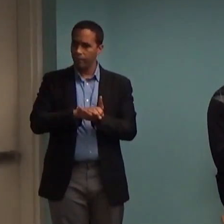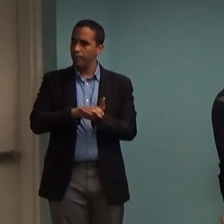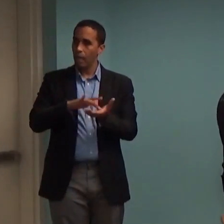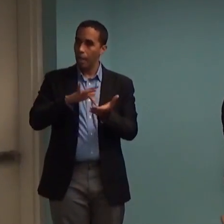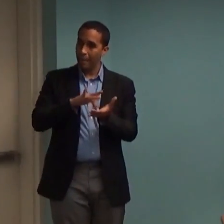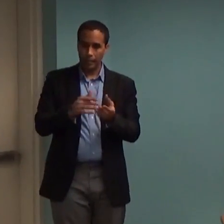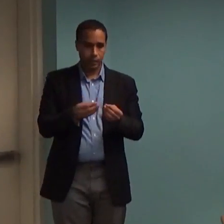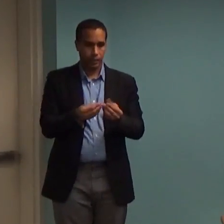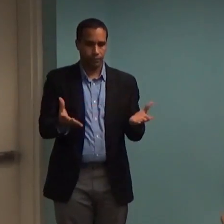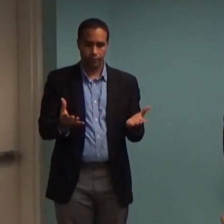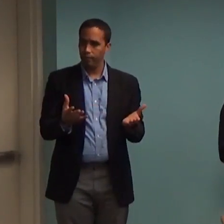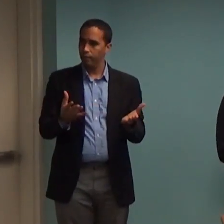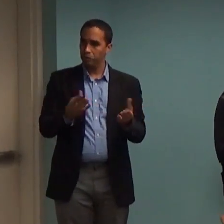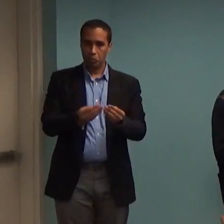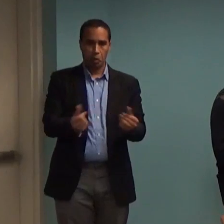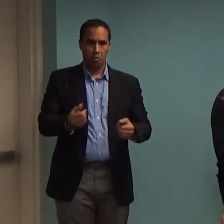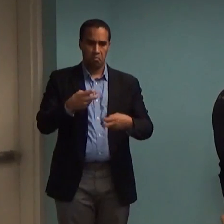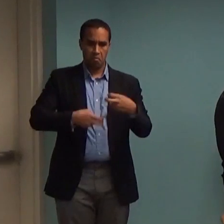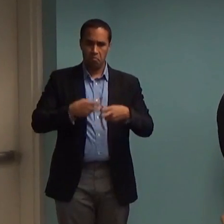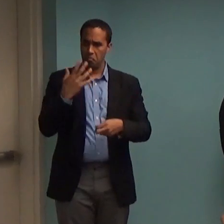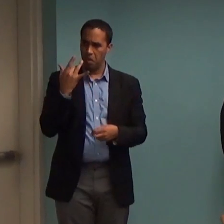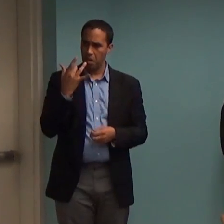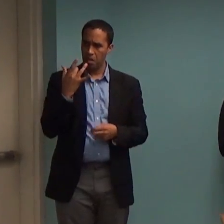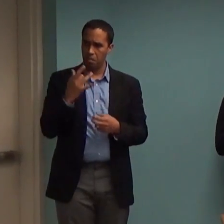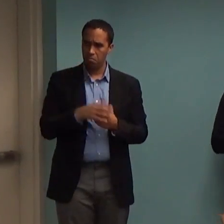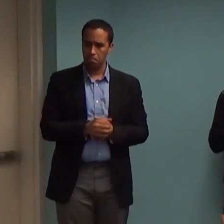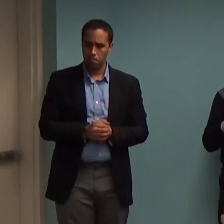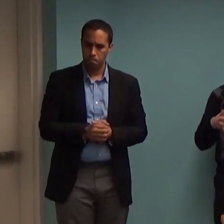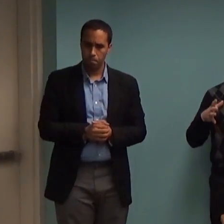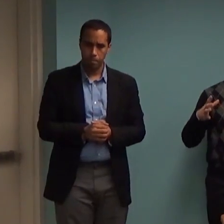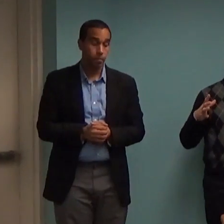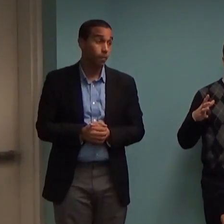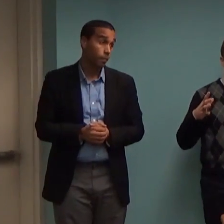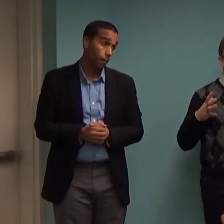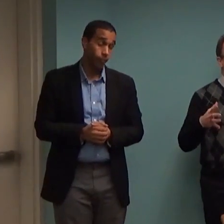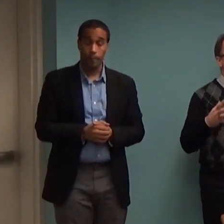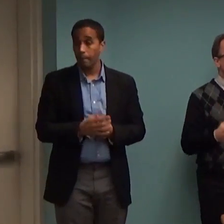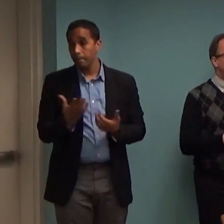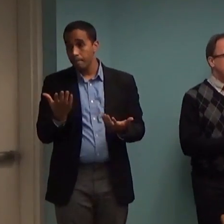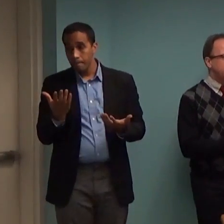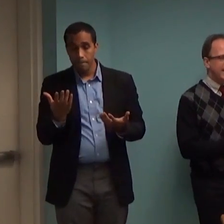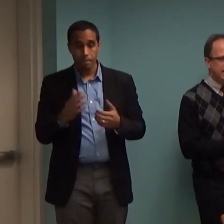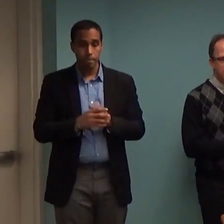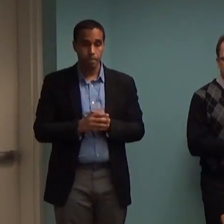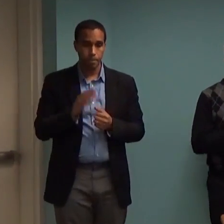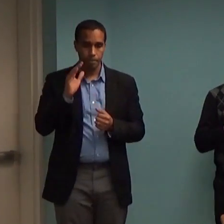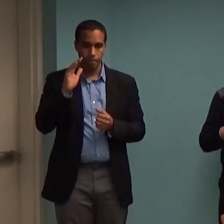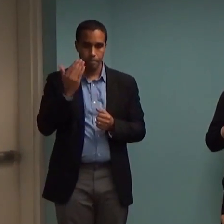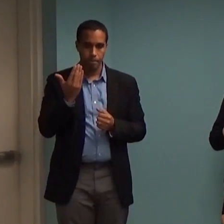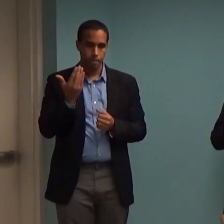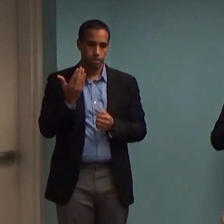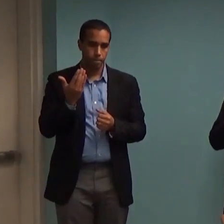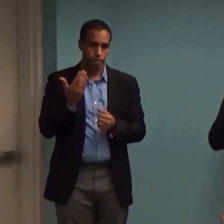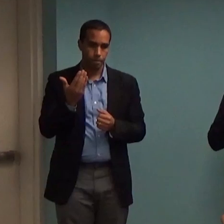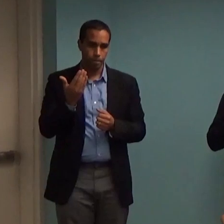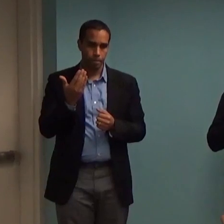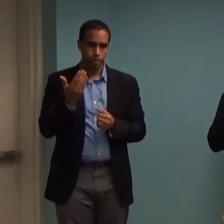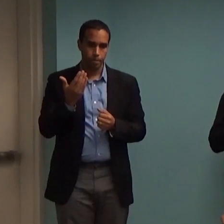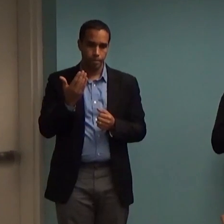with drugs? One of them is that for whatever reason, this is a problem that you feel needs to be addressed right